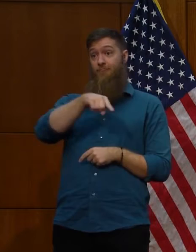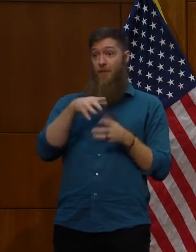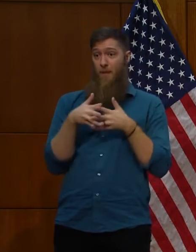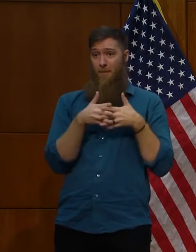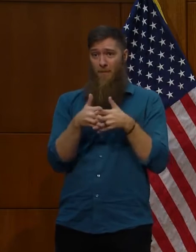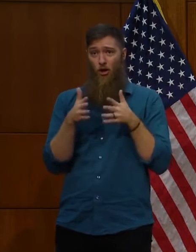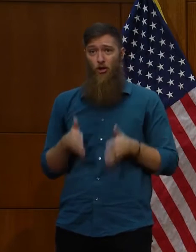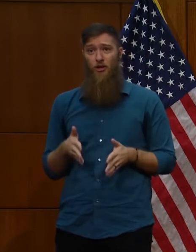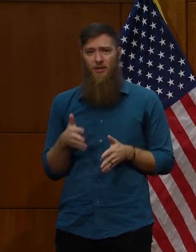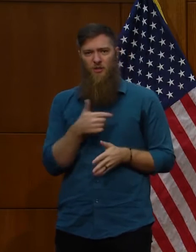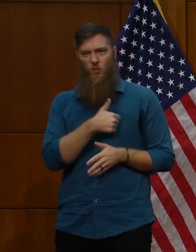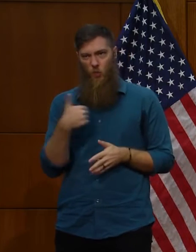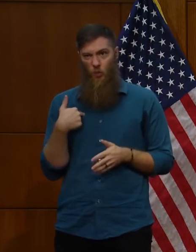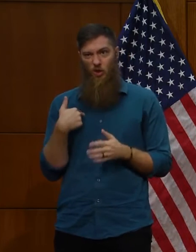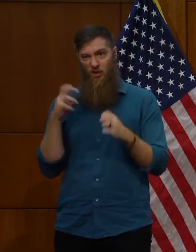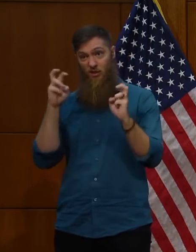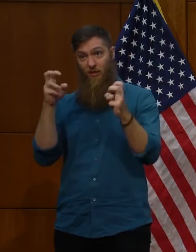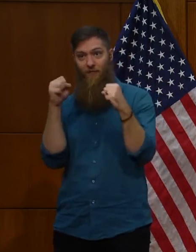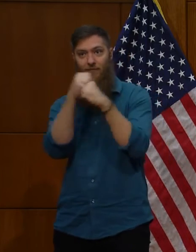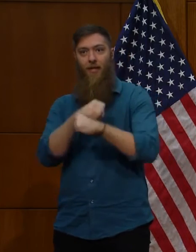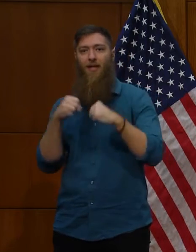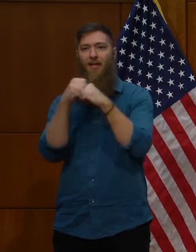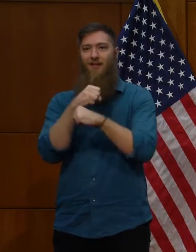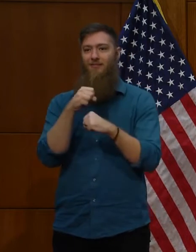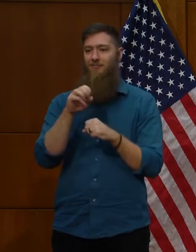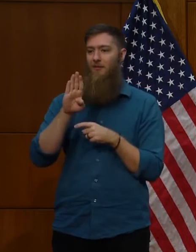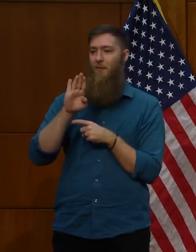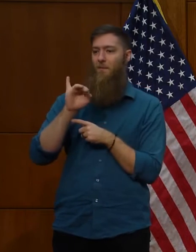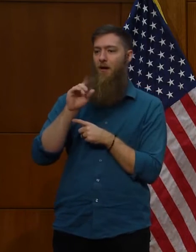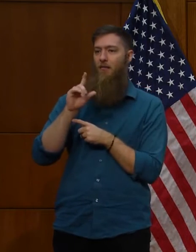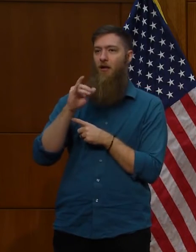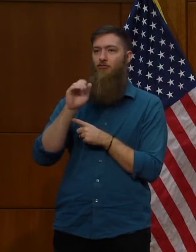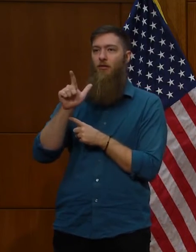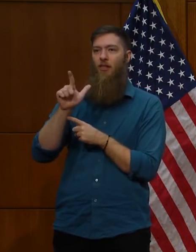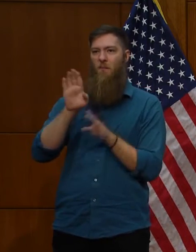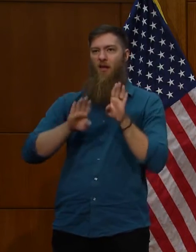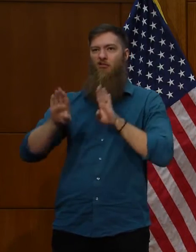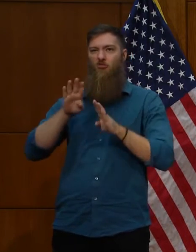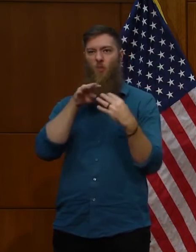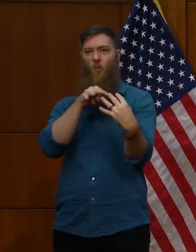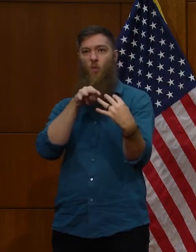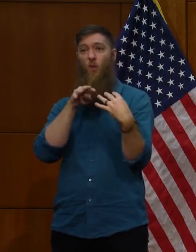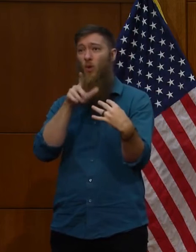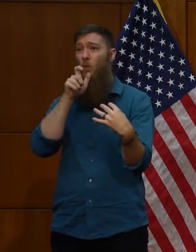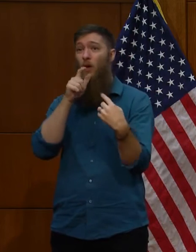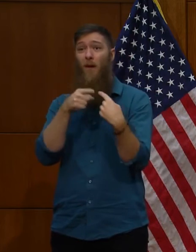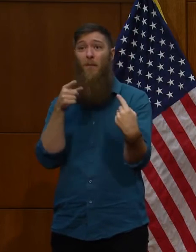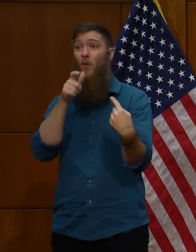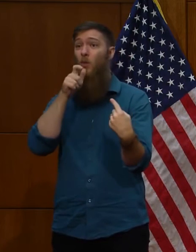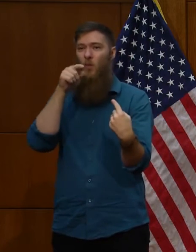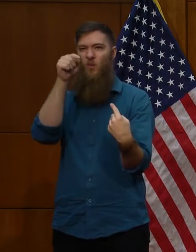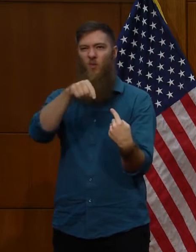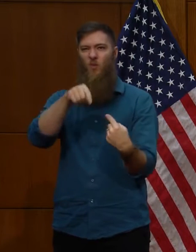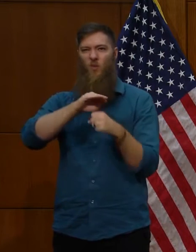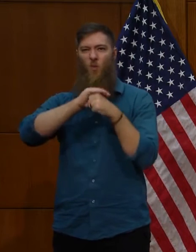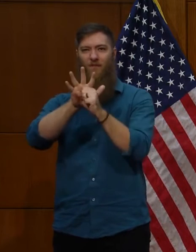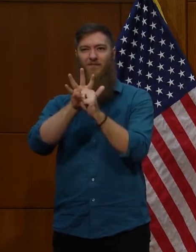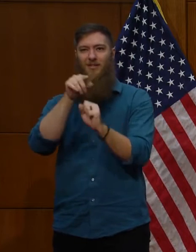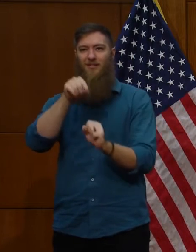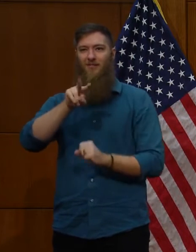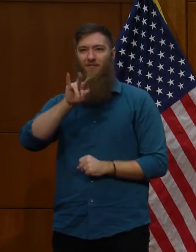fighting a biological war and and our enemy is the COVID-19 virus. And